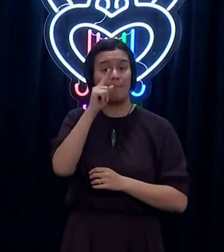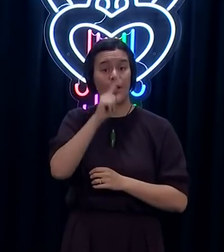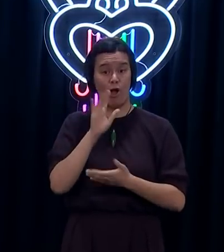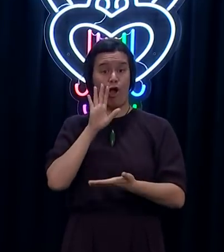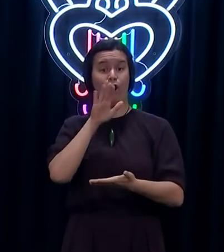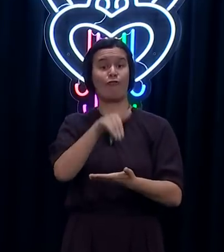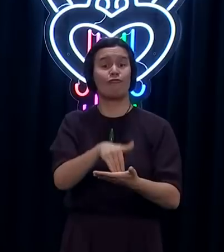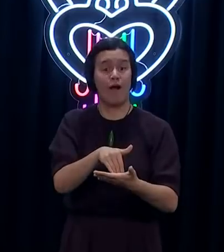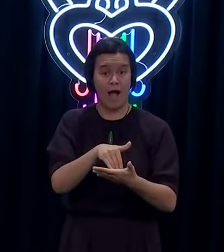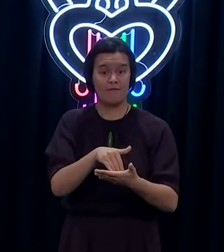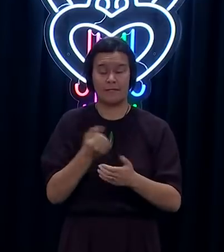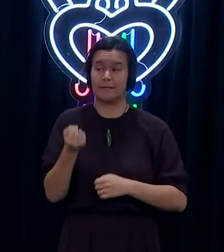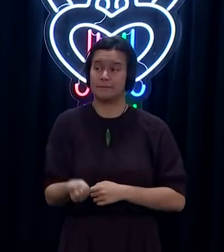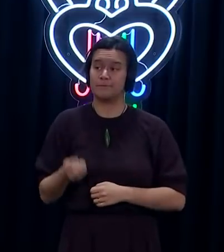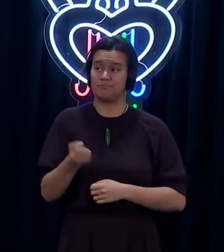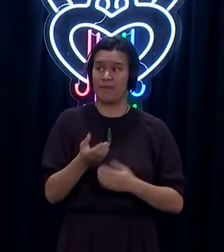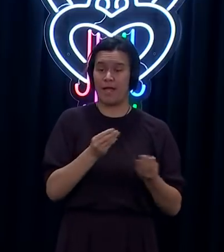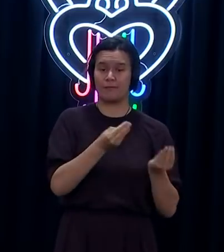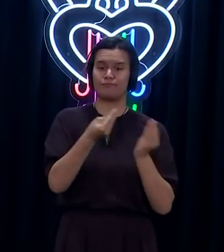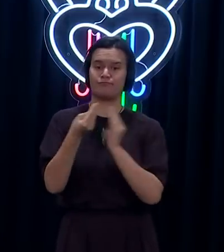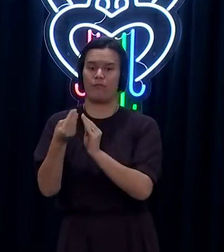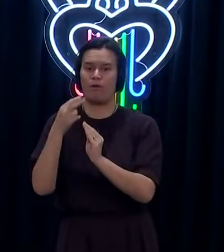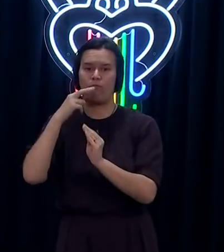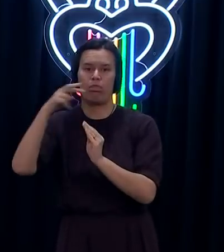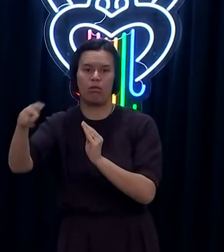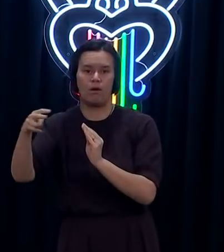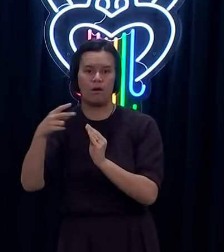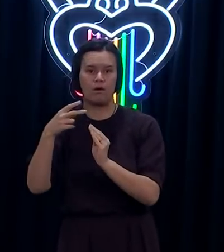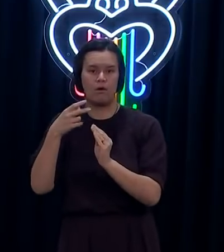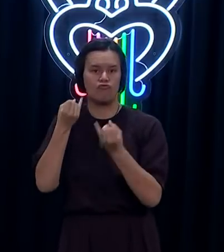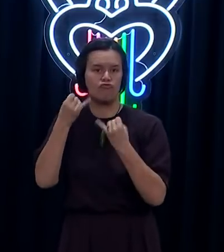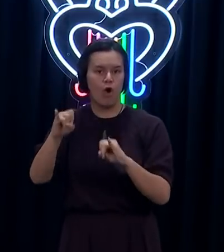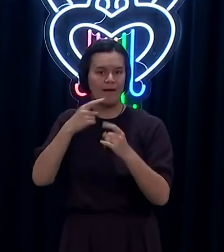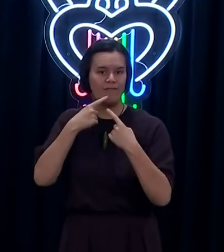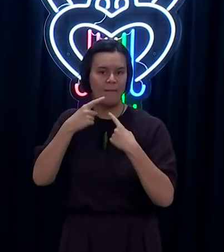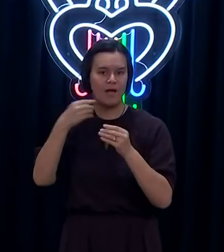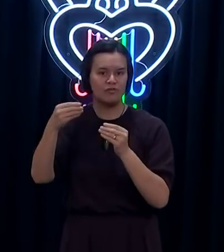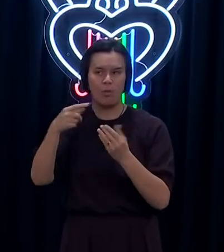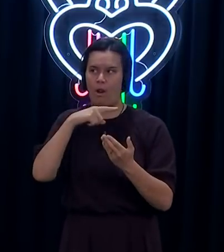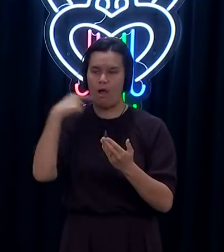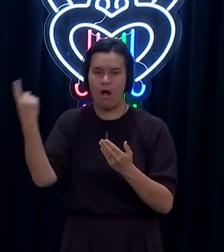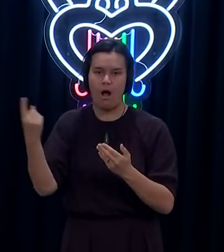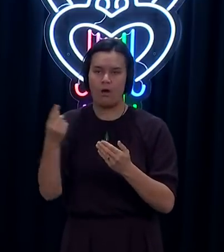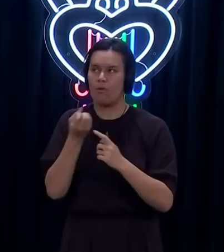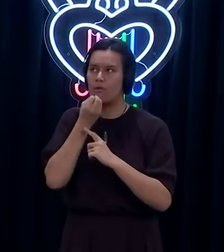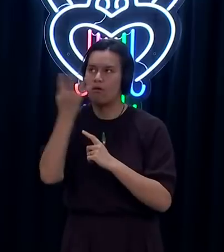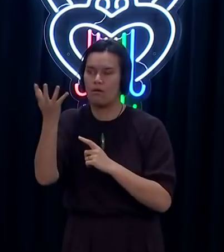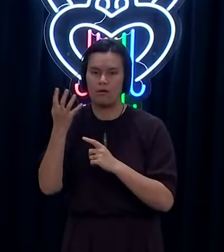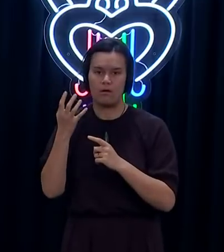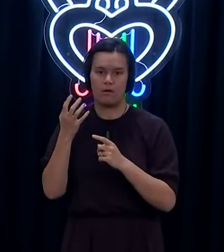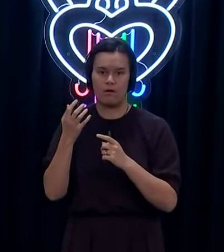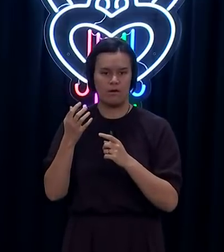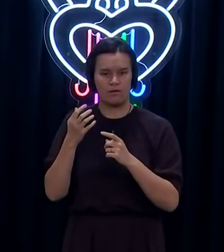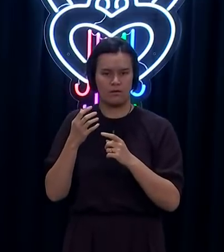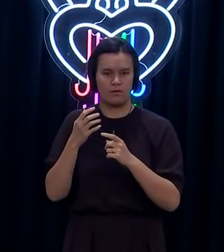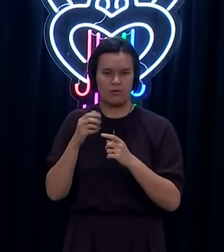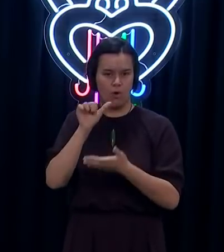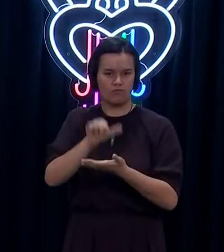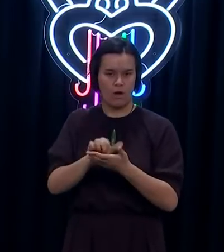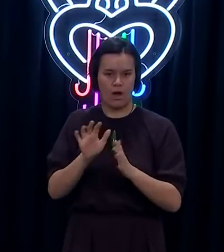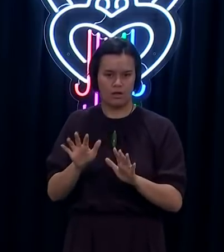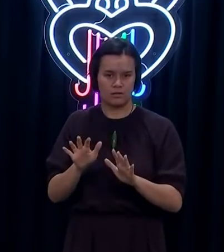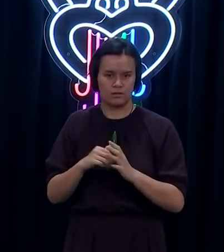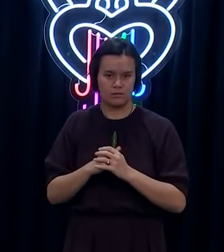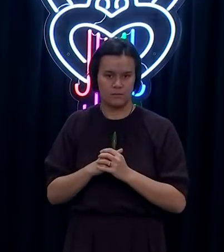in some cases using dishonest methods to be able to get through or in some cases are using